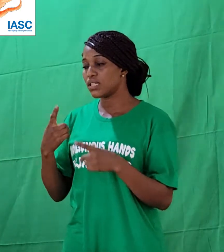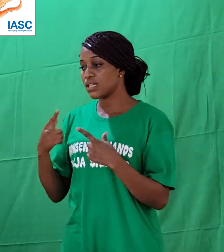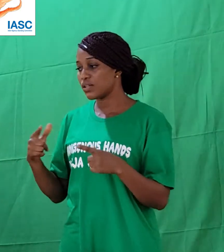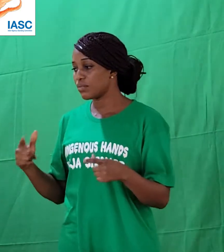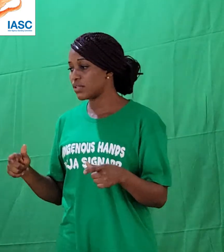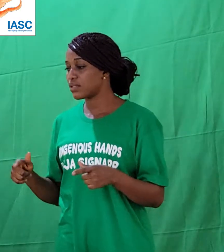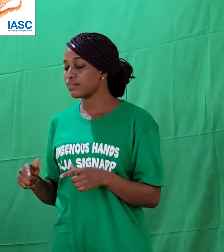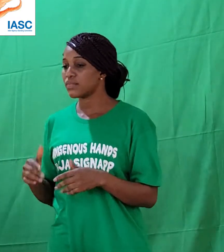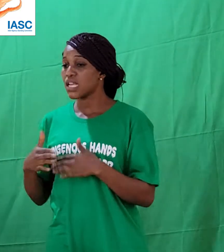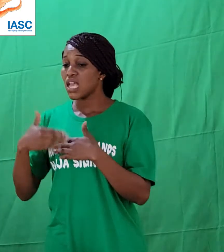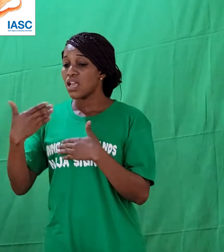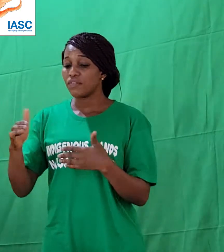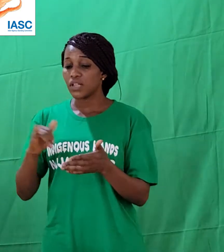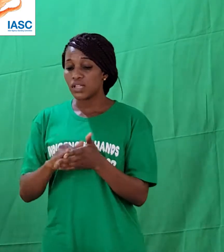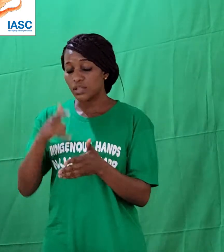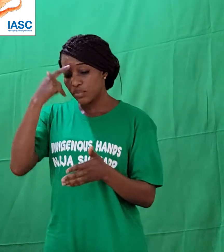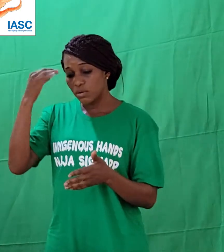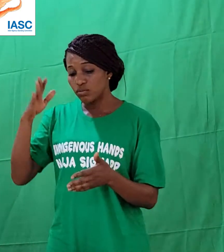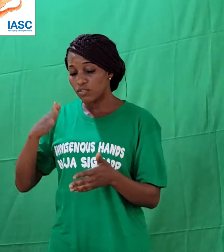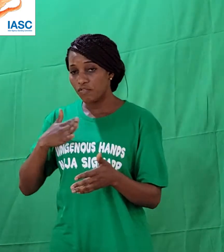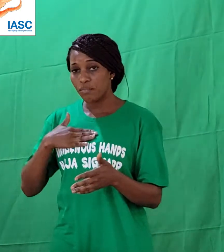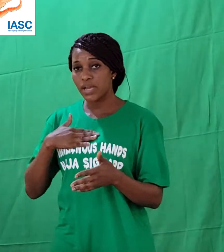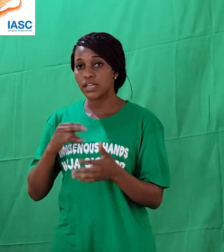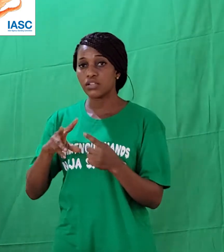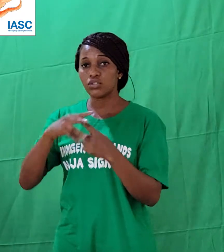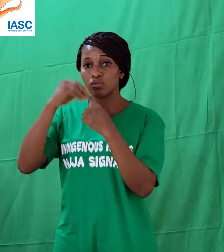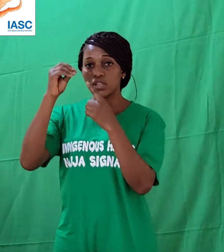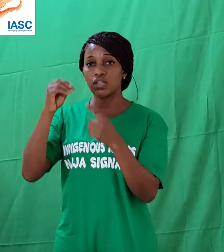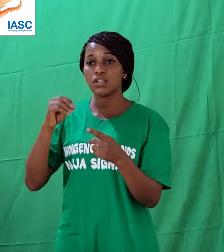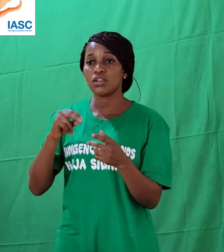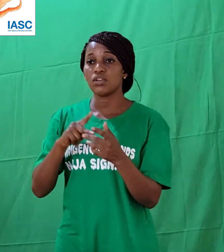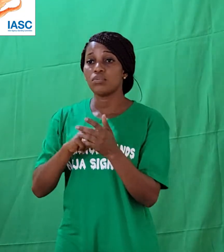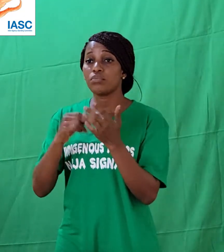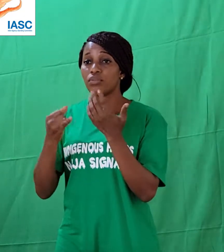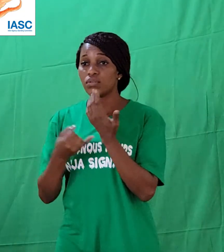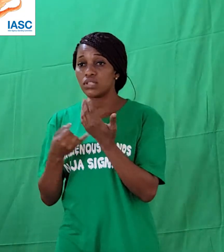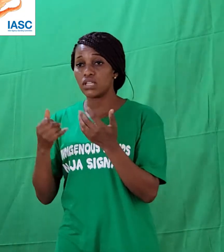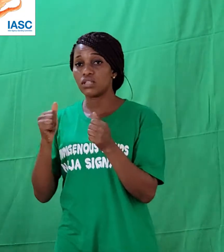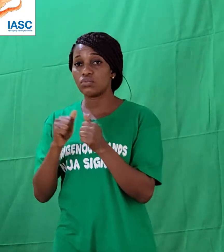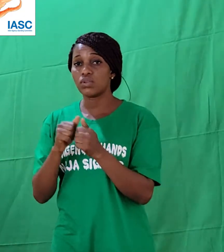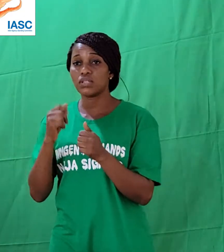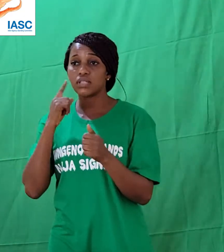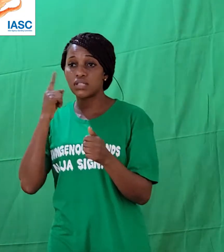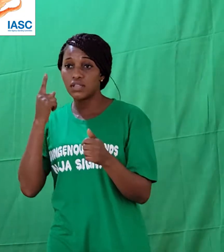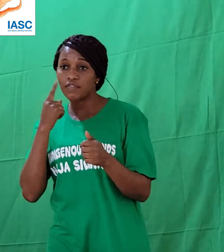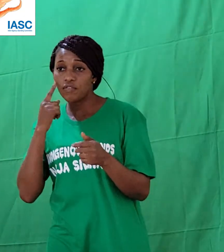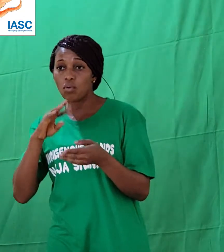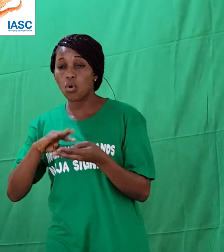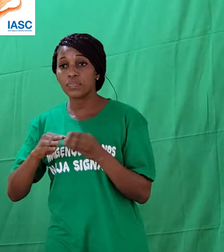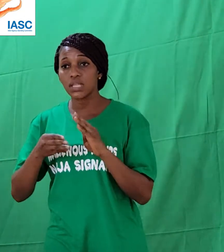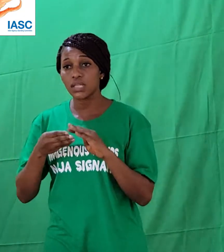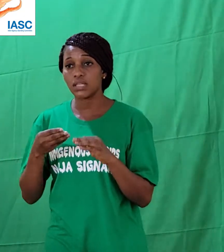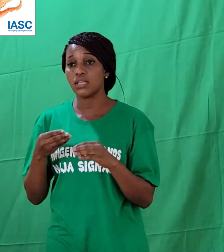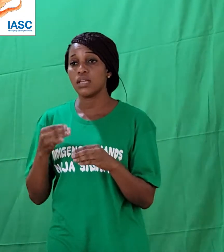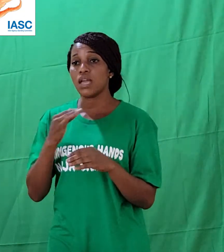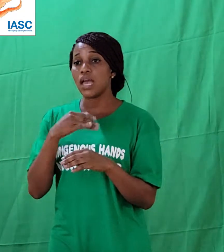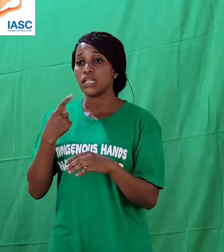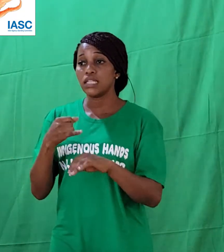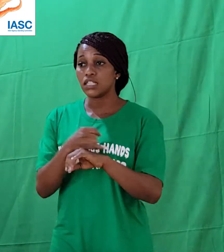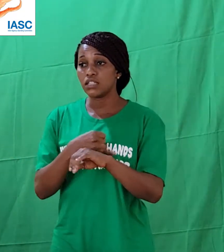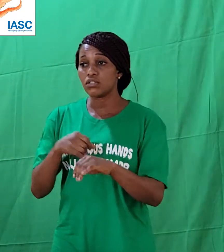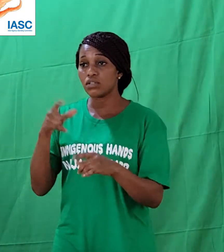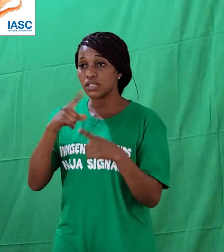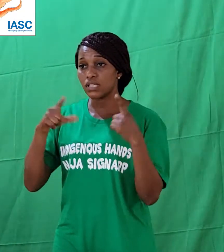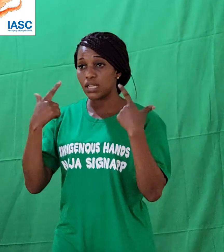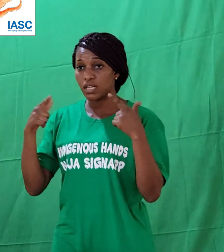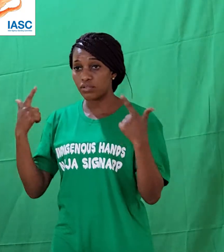because of my unique project with the Deaf Community and Indigenous Sign Language, I was given the go-ahead